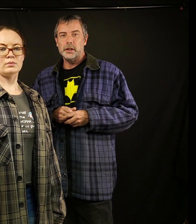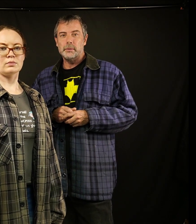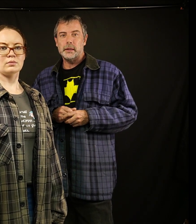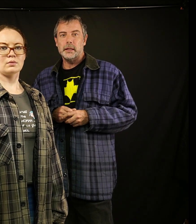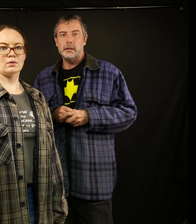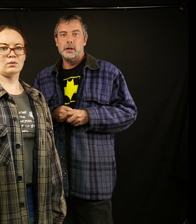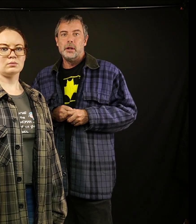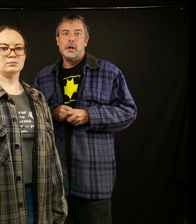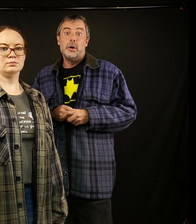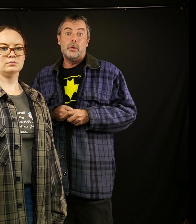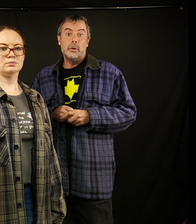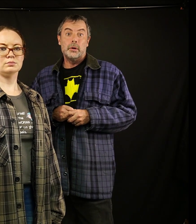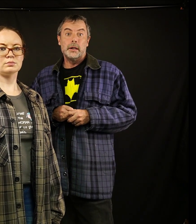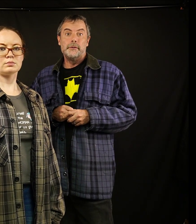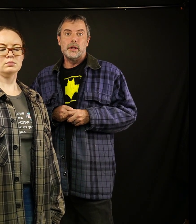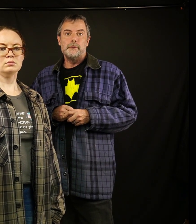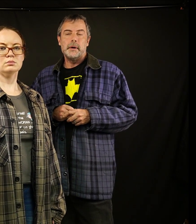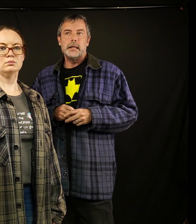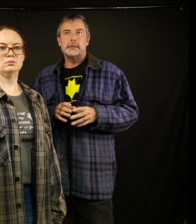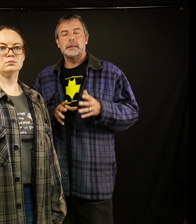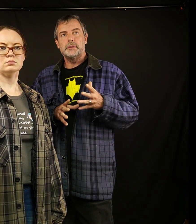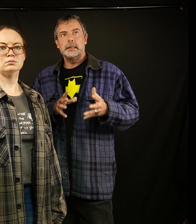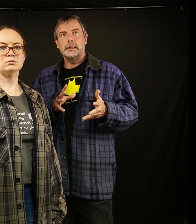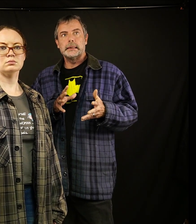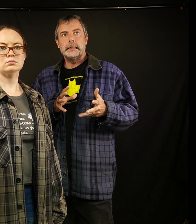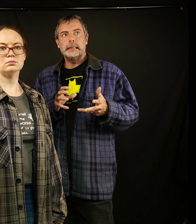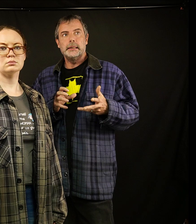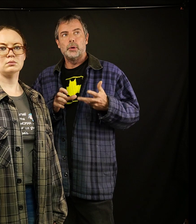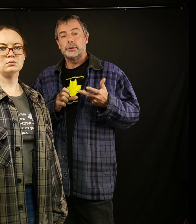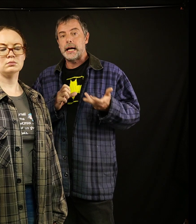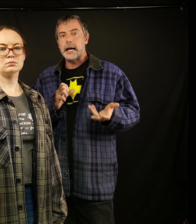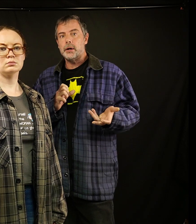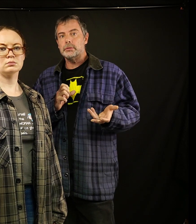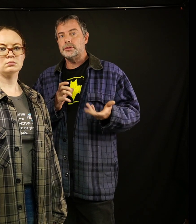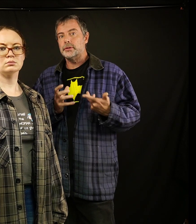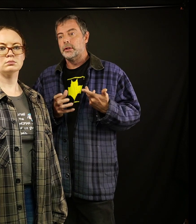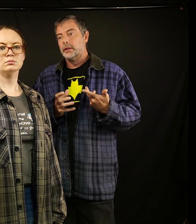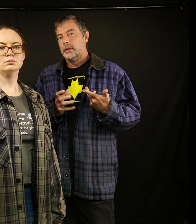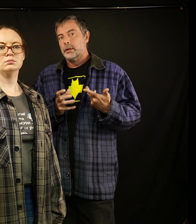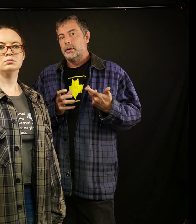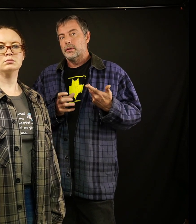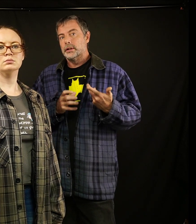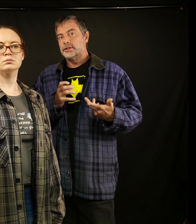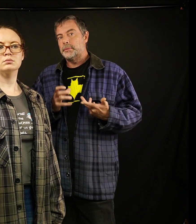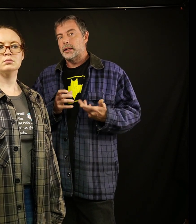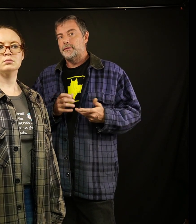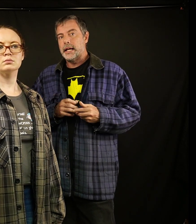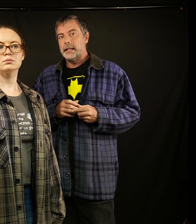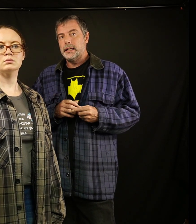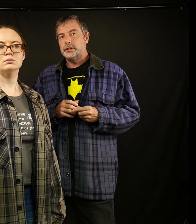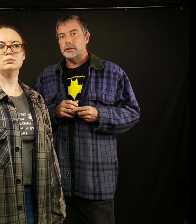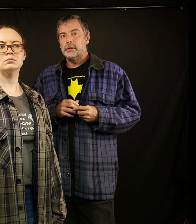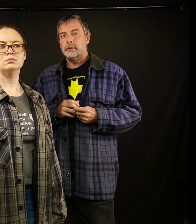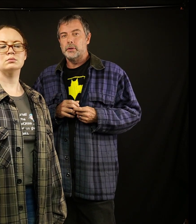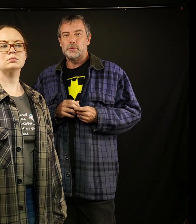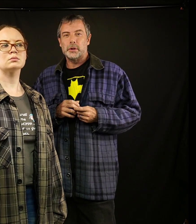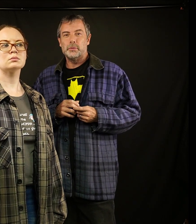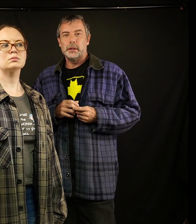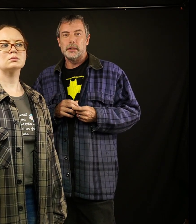good with it or if you can find something like a old house or something of that nature those work really